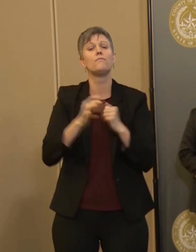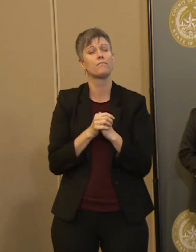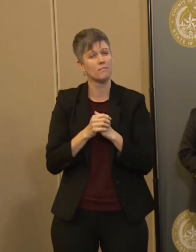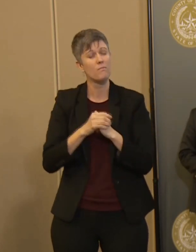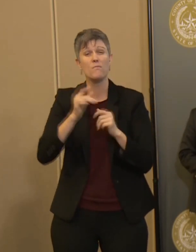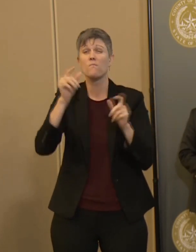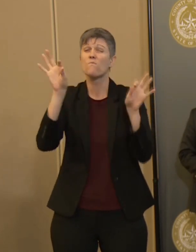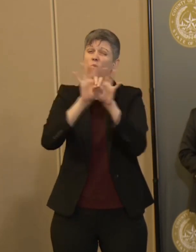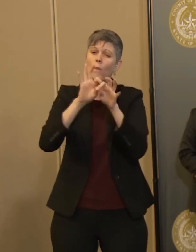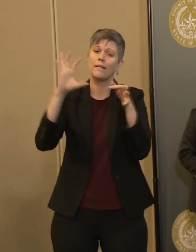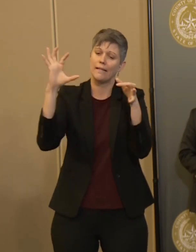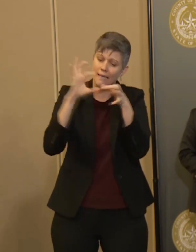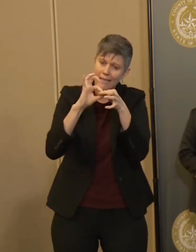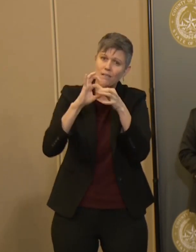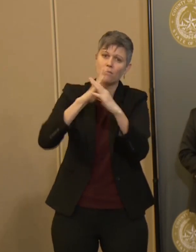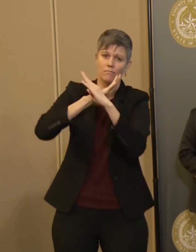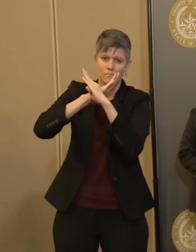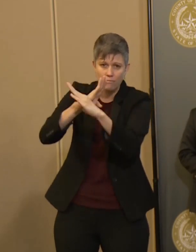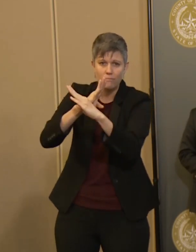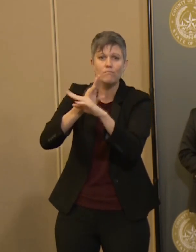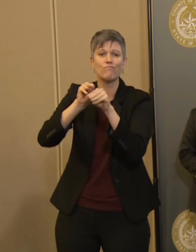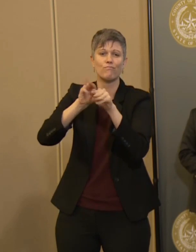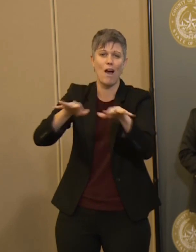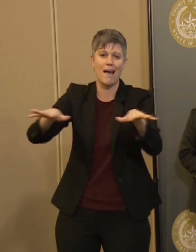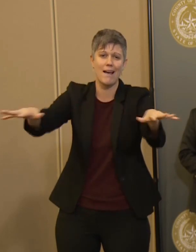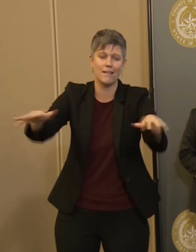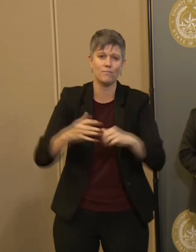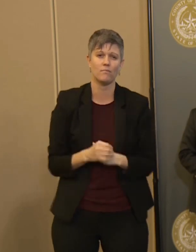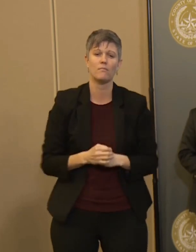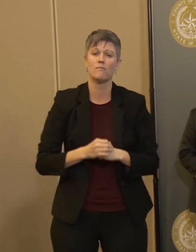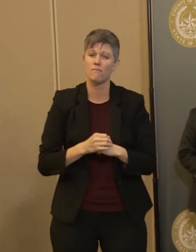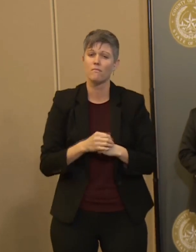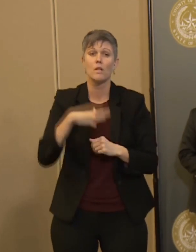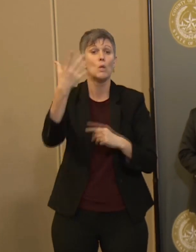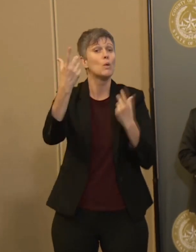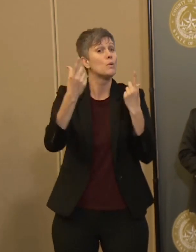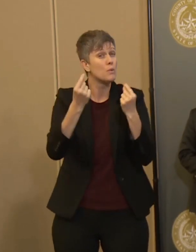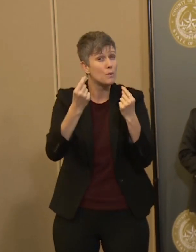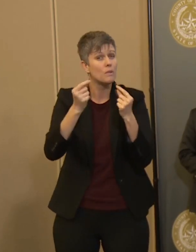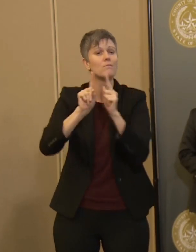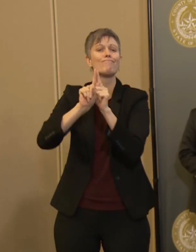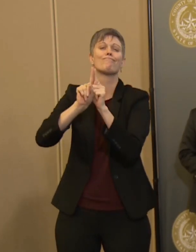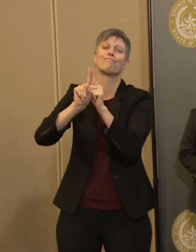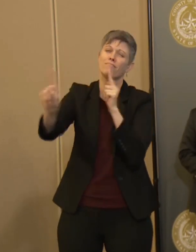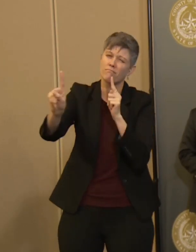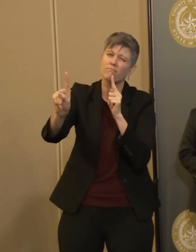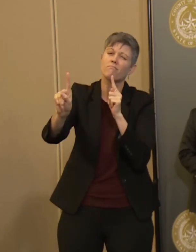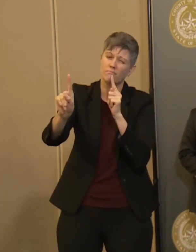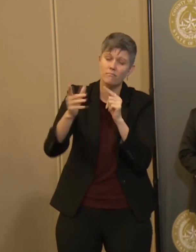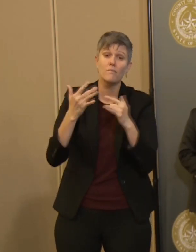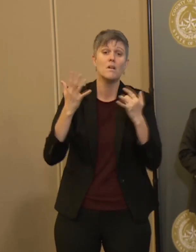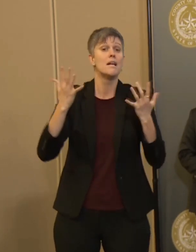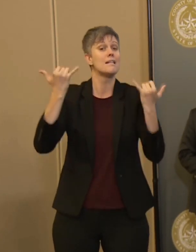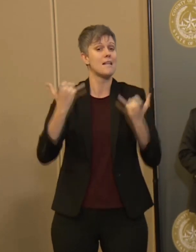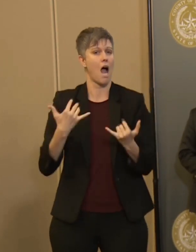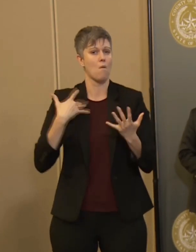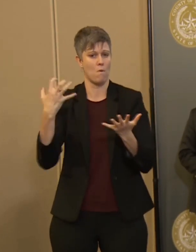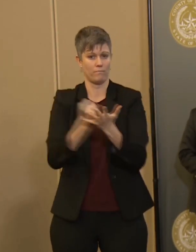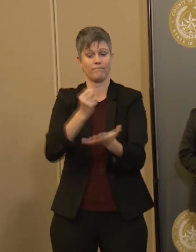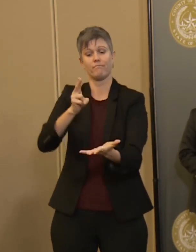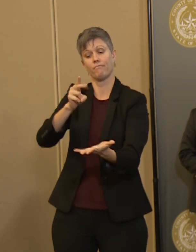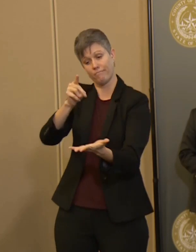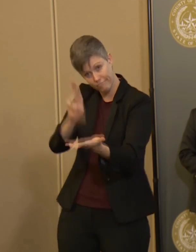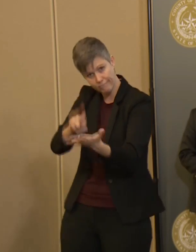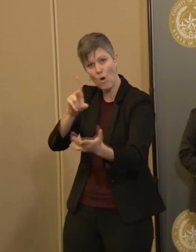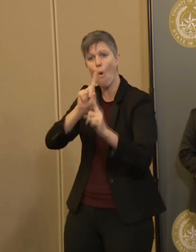the spread of COVID-19 in our community through social distancing. So today I have signed an order to